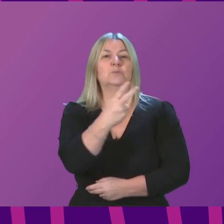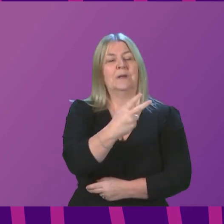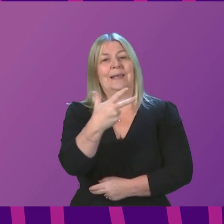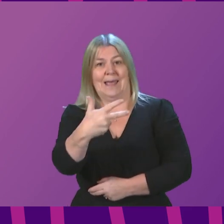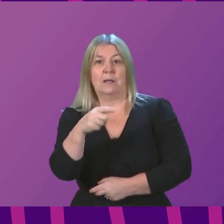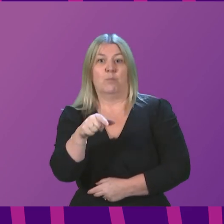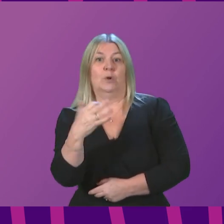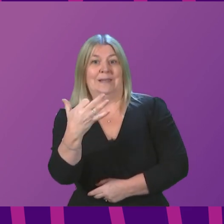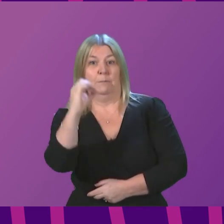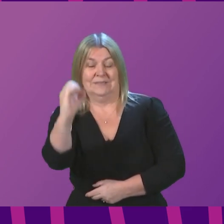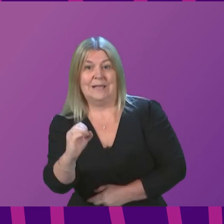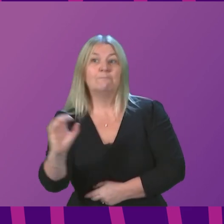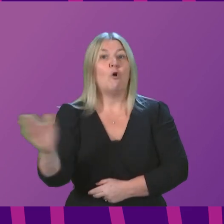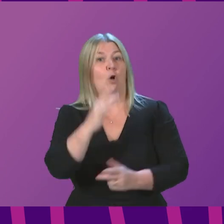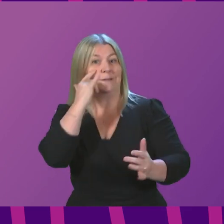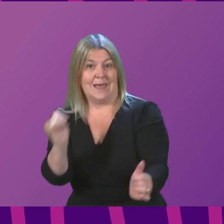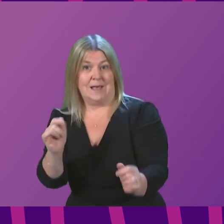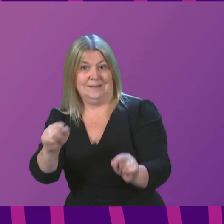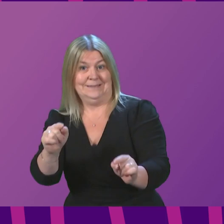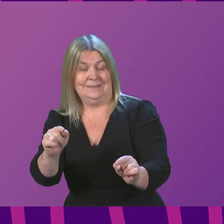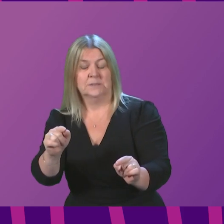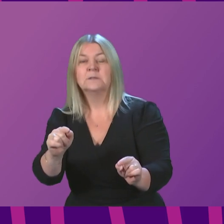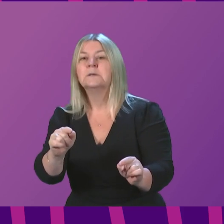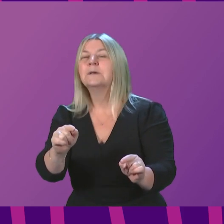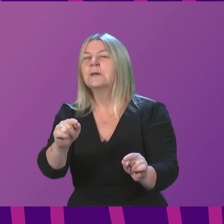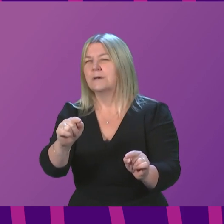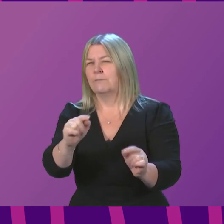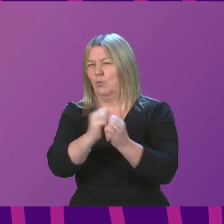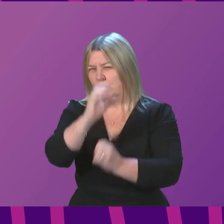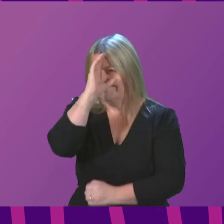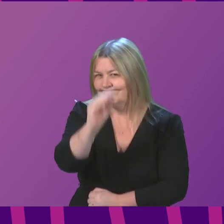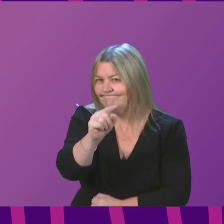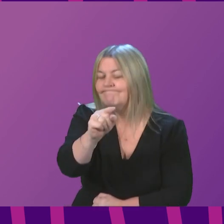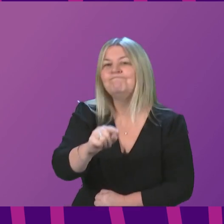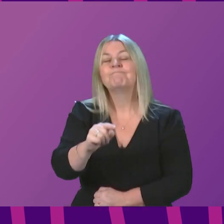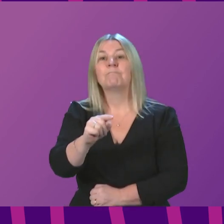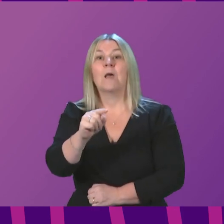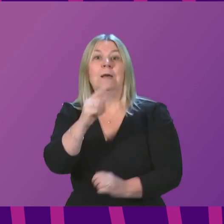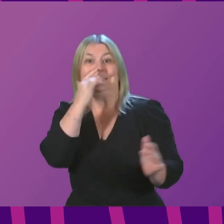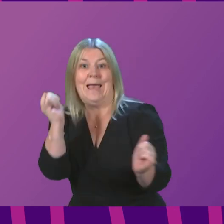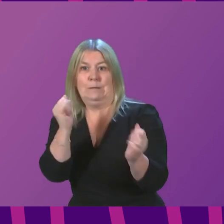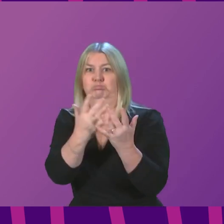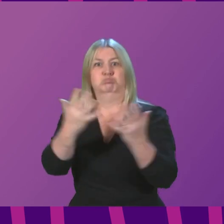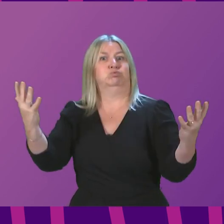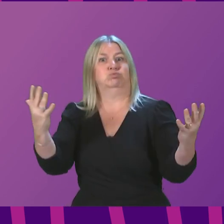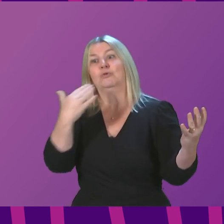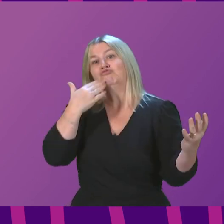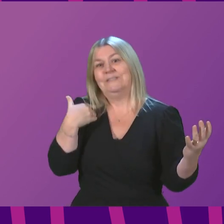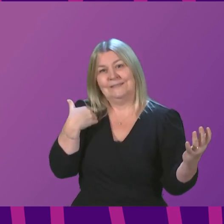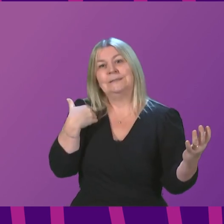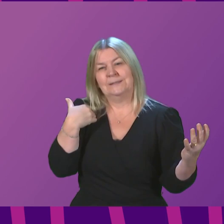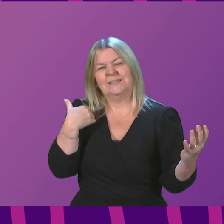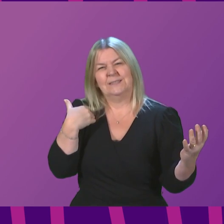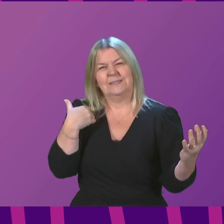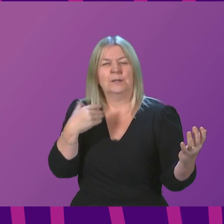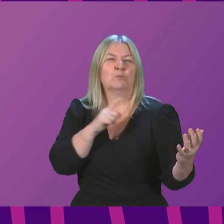all tests carried out. It is worth noting that the much higher test positivity experienced over recent days may